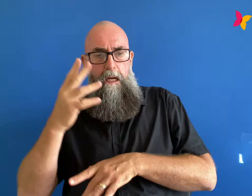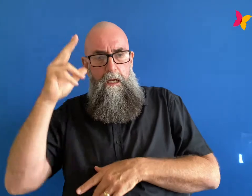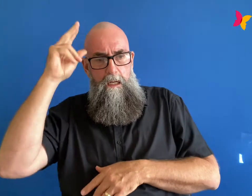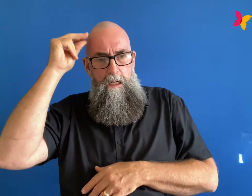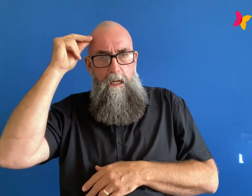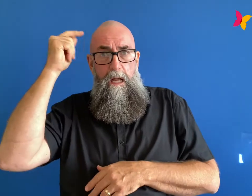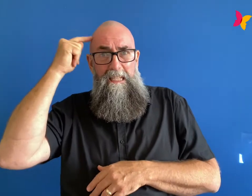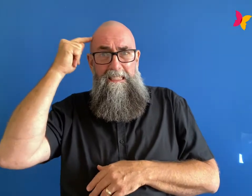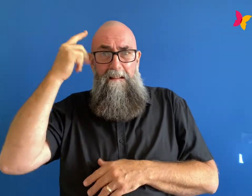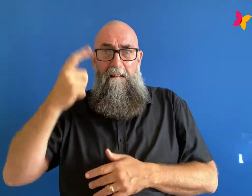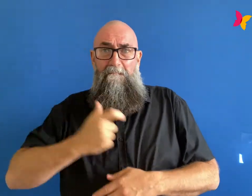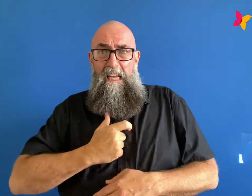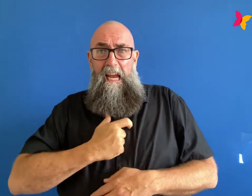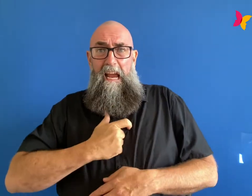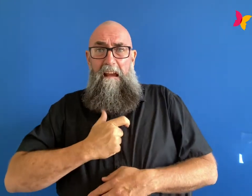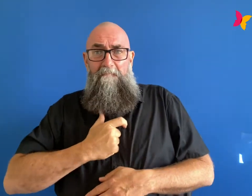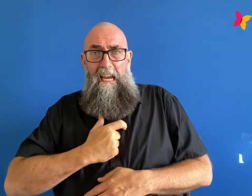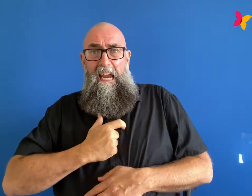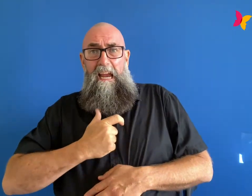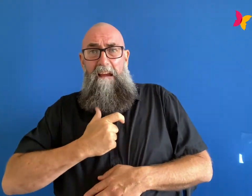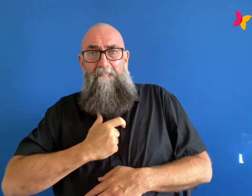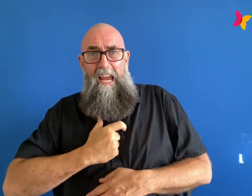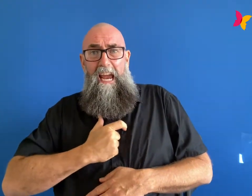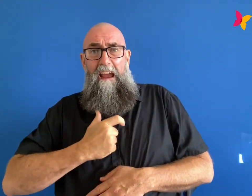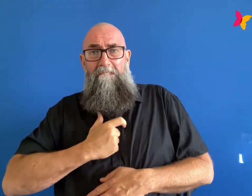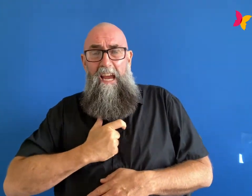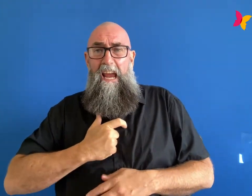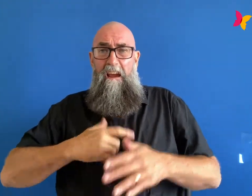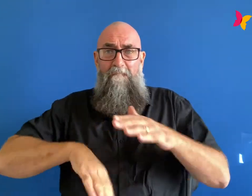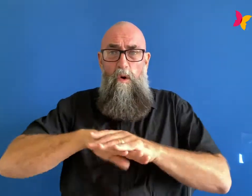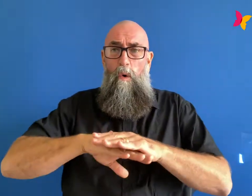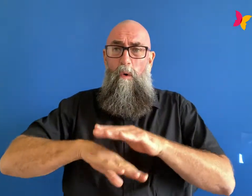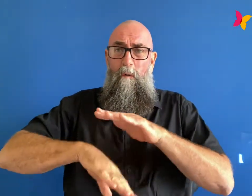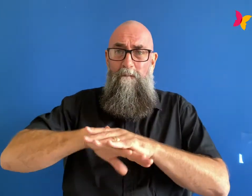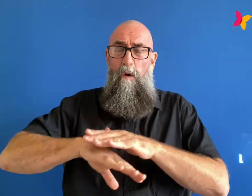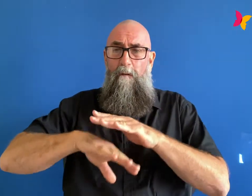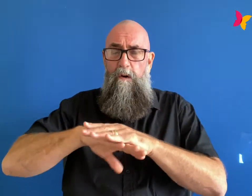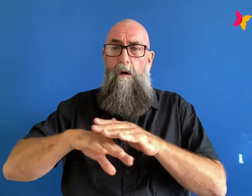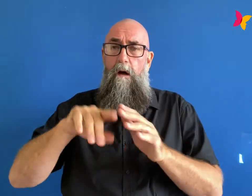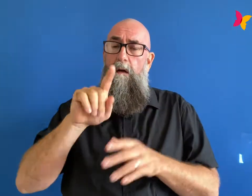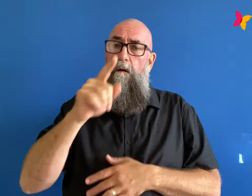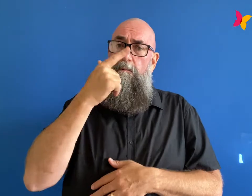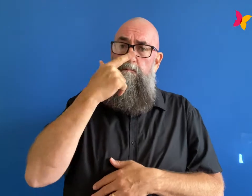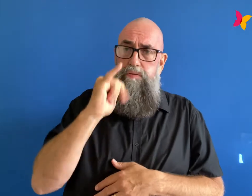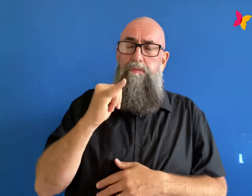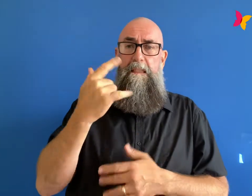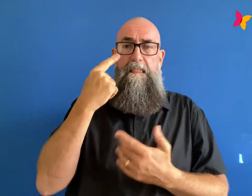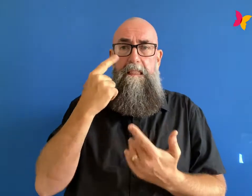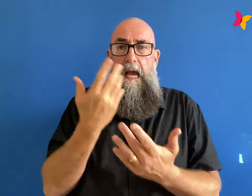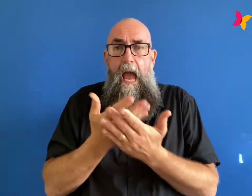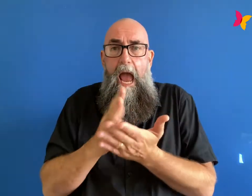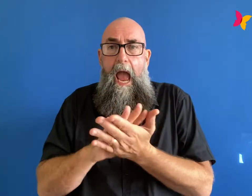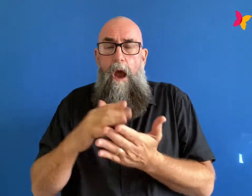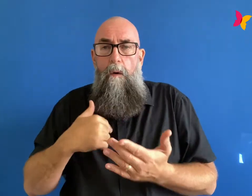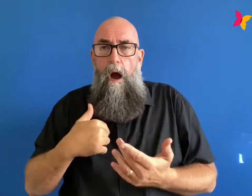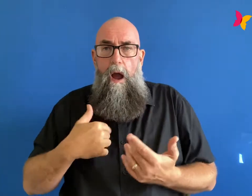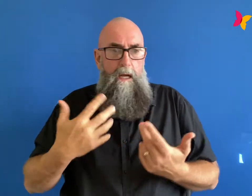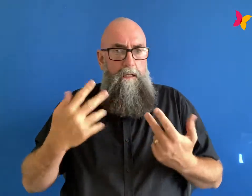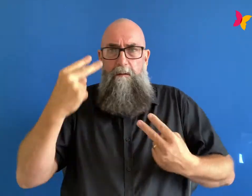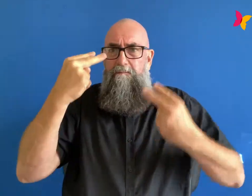scared and had in moments actually seen how i looked and what i was doing to myself and was like this